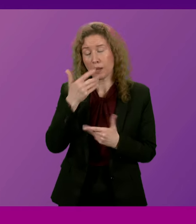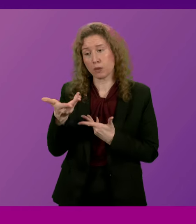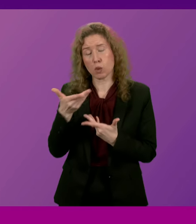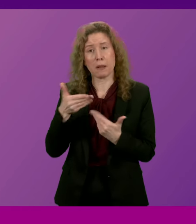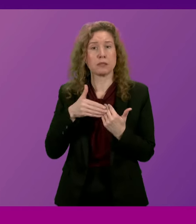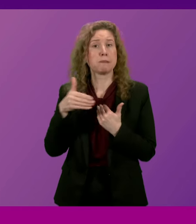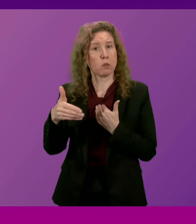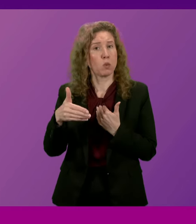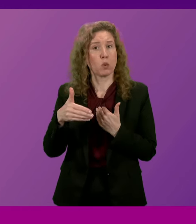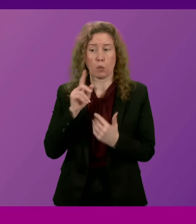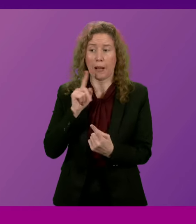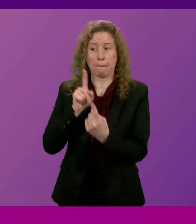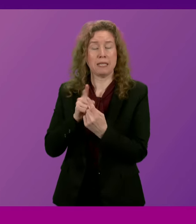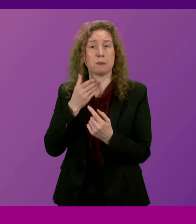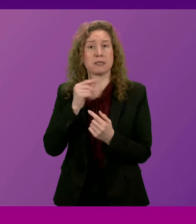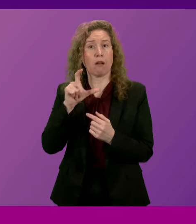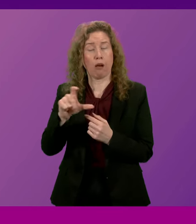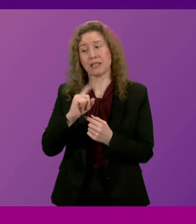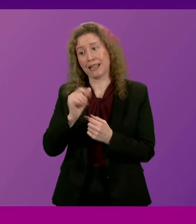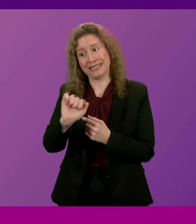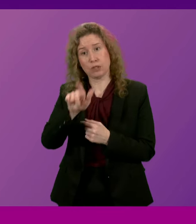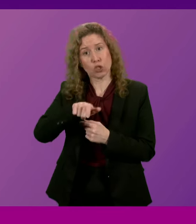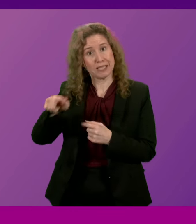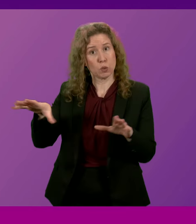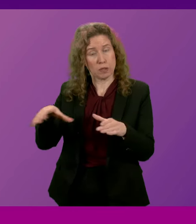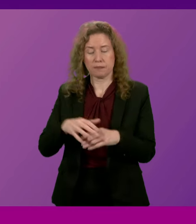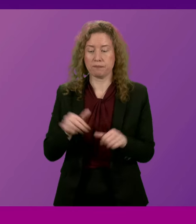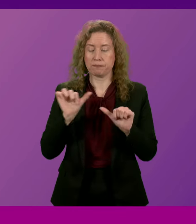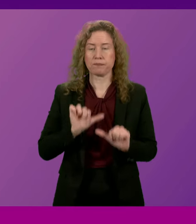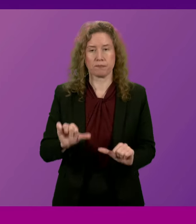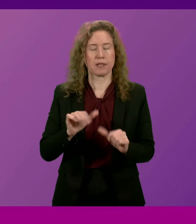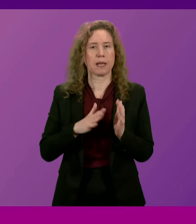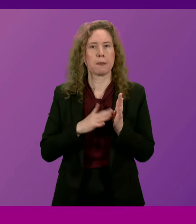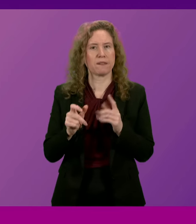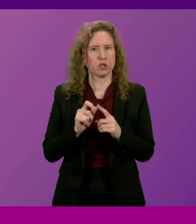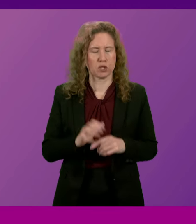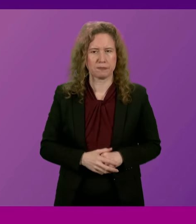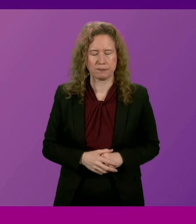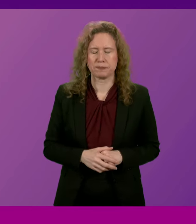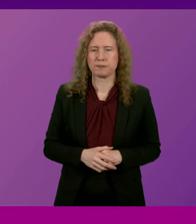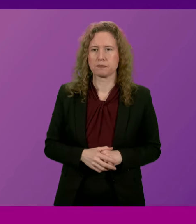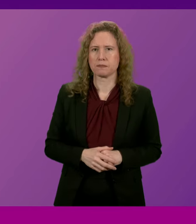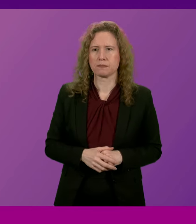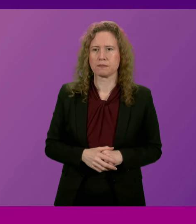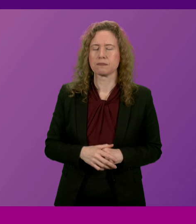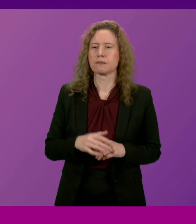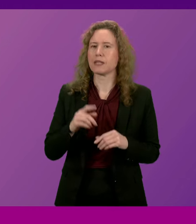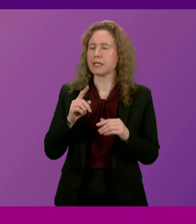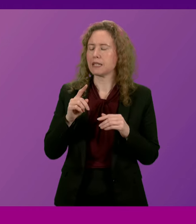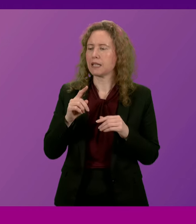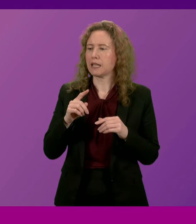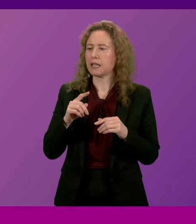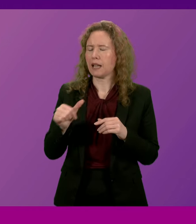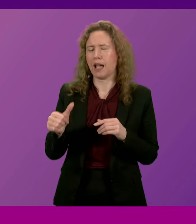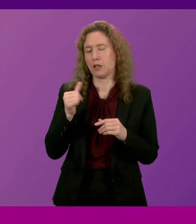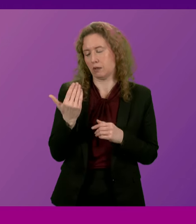some of these when I meet with Mr Carson and his constituents. Ben McPherson. My name is the Indian Officer. I'm aware that the